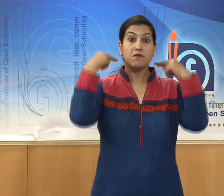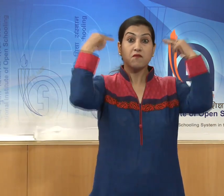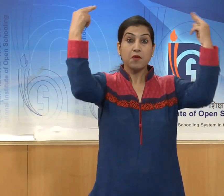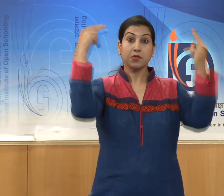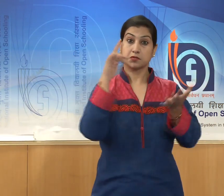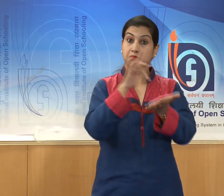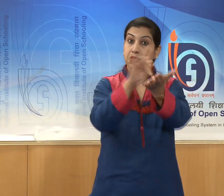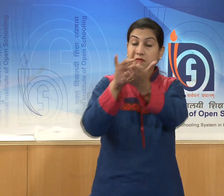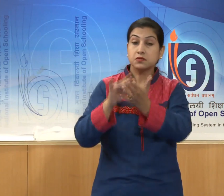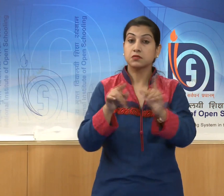objects.